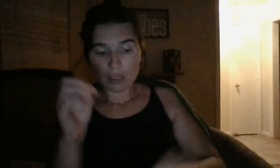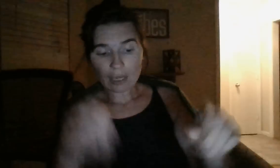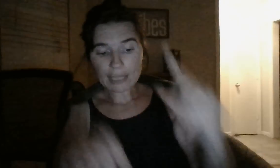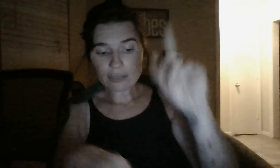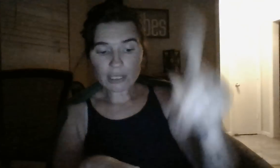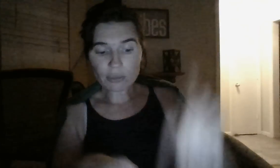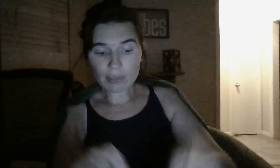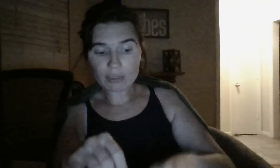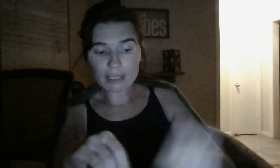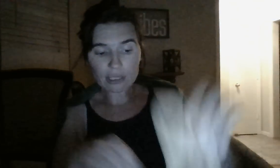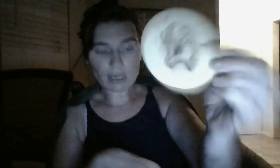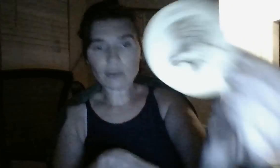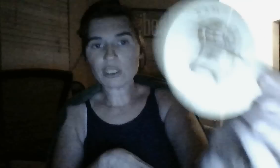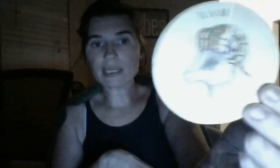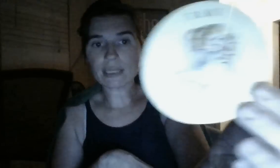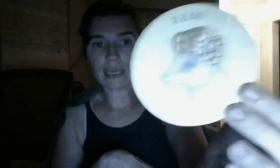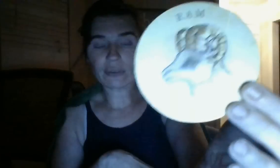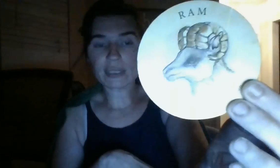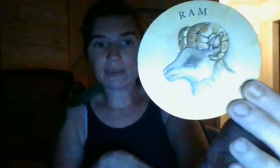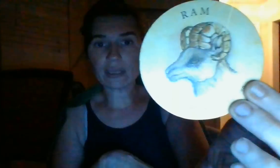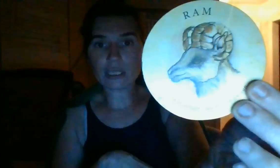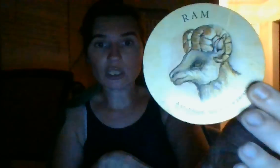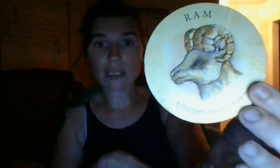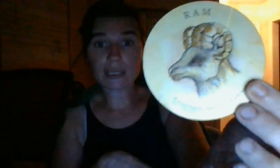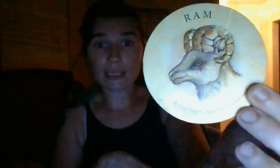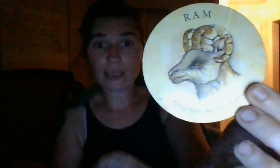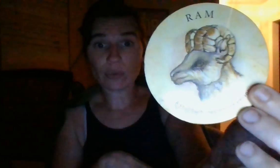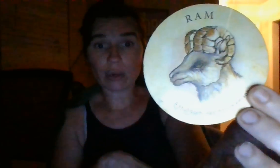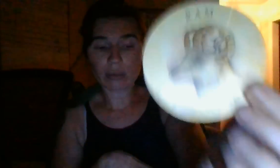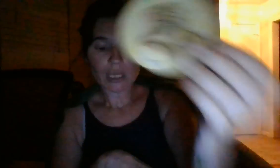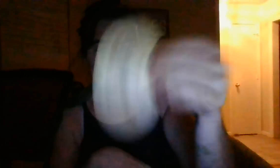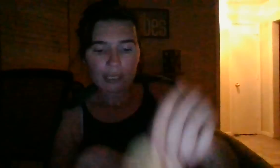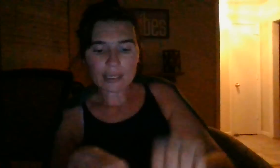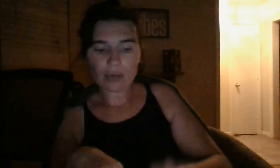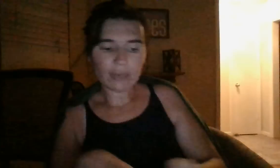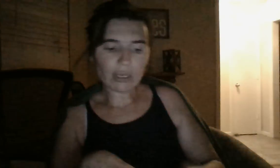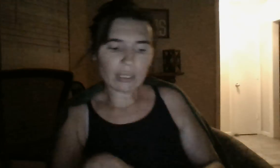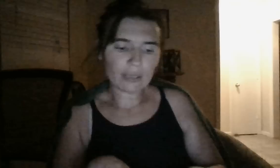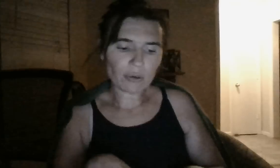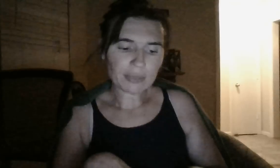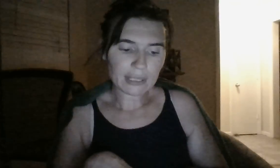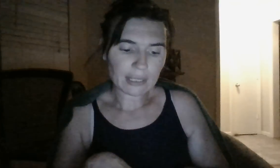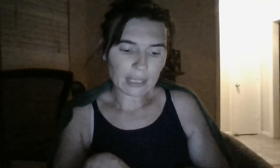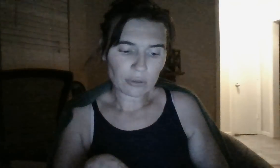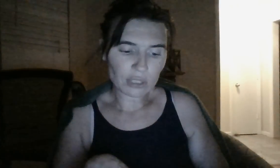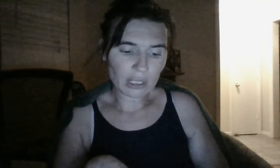Okay. So, this criminal sister, I heard she doesn't ever seem to think she does anything wrong. So, very, like, narcissistic energy.